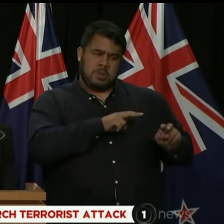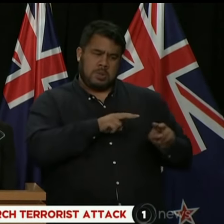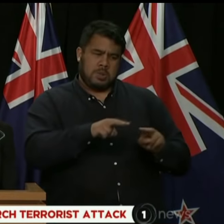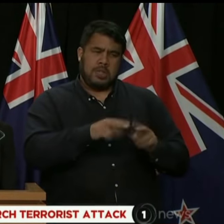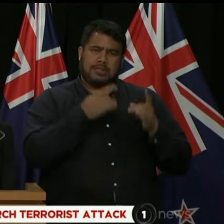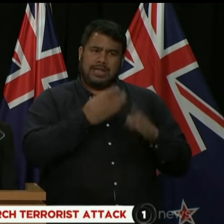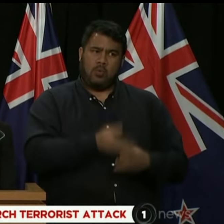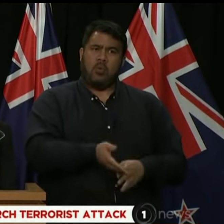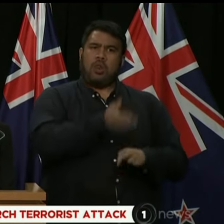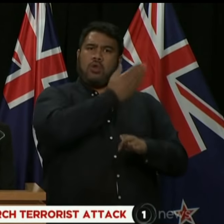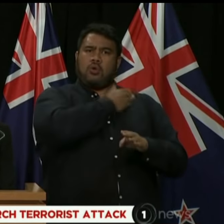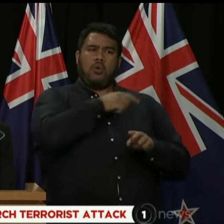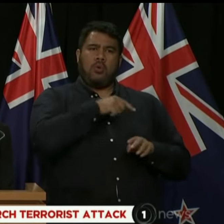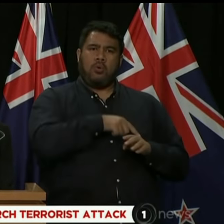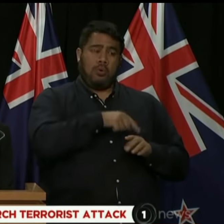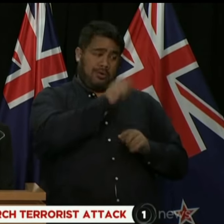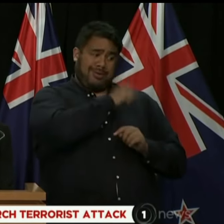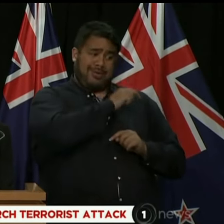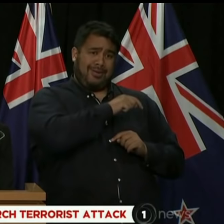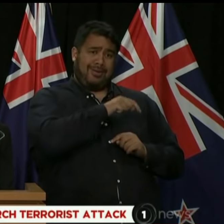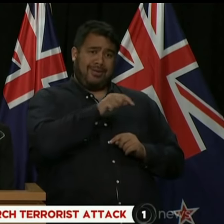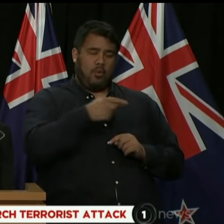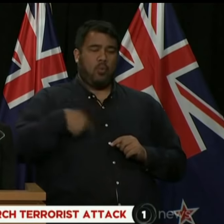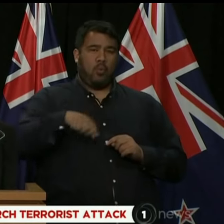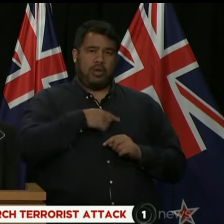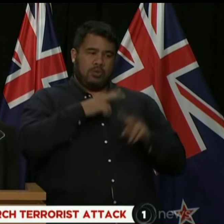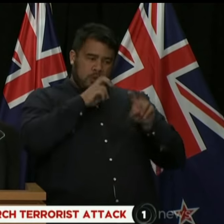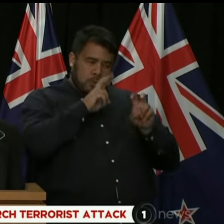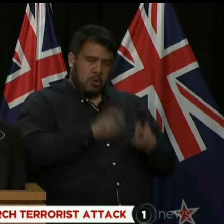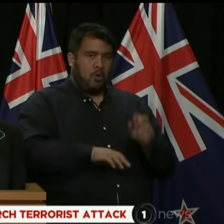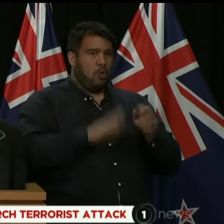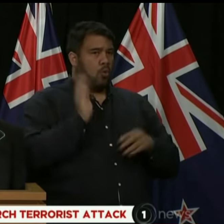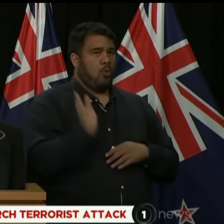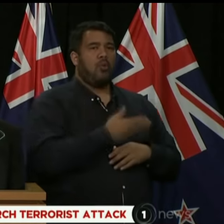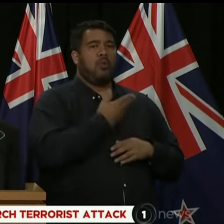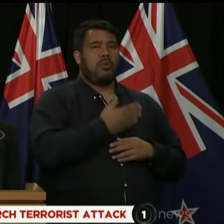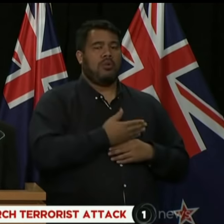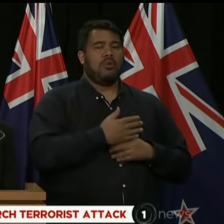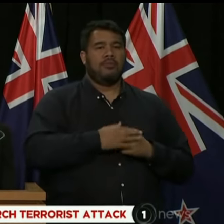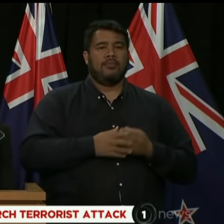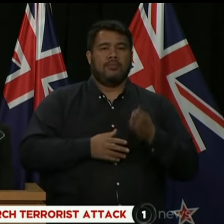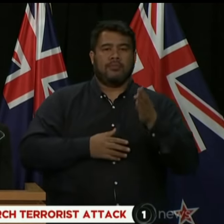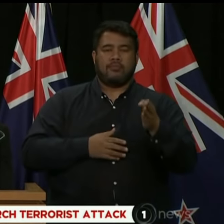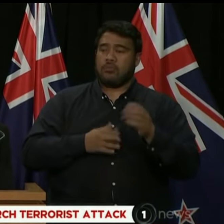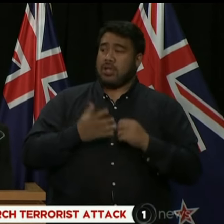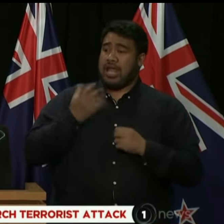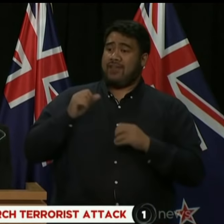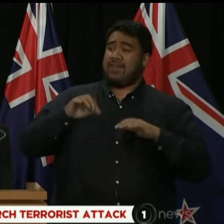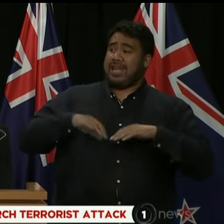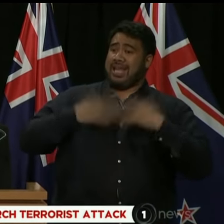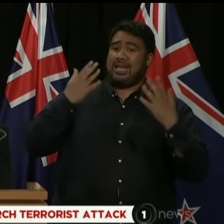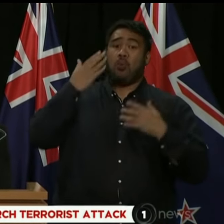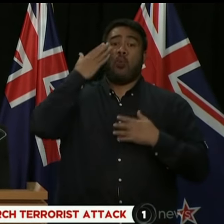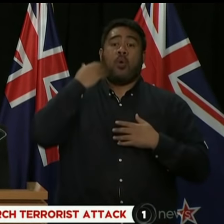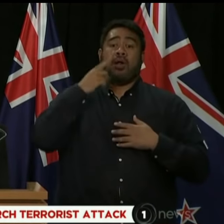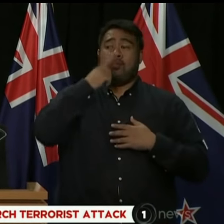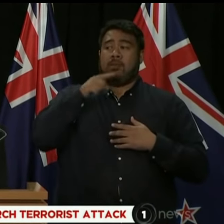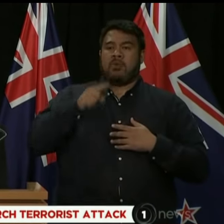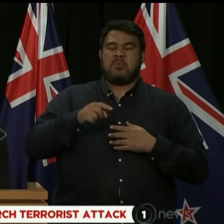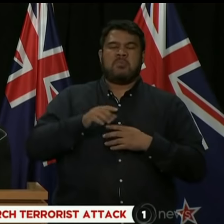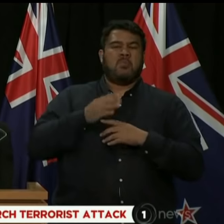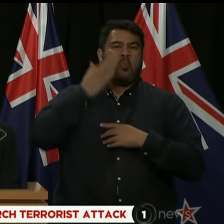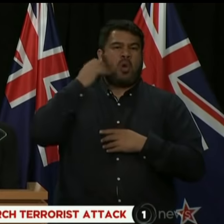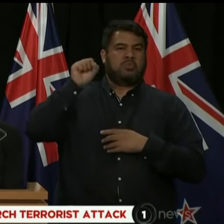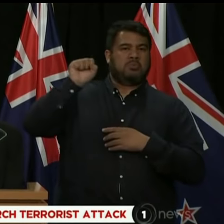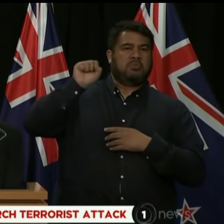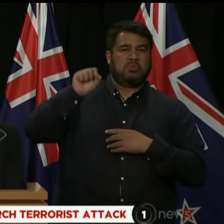ago. But those are all issues that we are seeking answers around. Are there any white supremacists on our terror watch list or have we been too